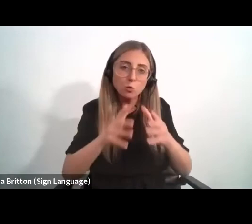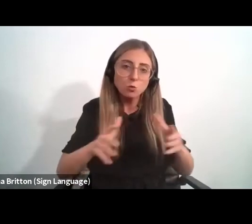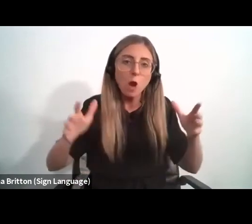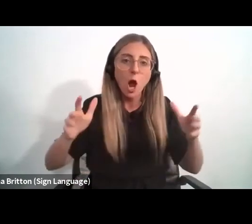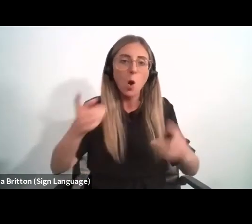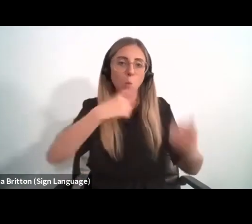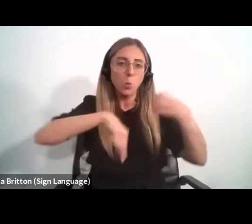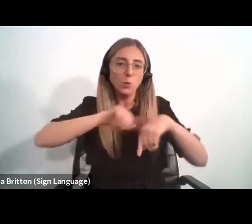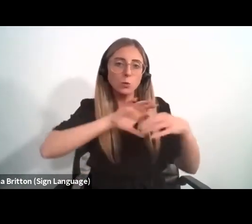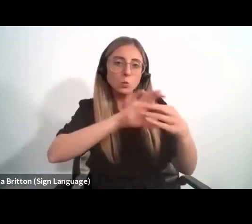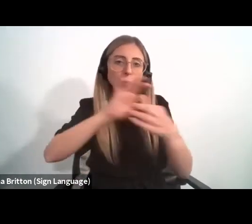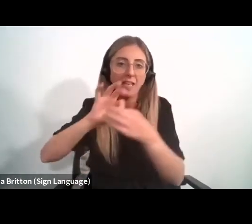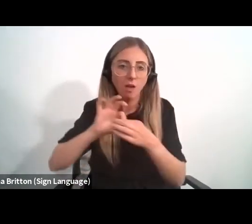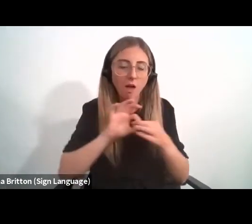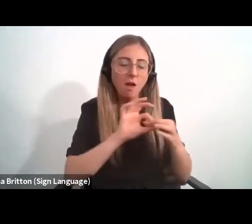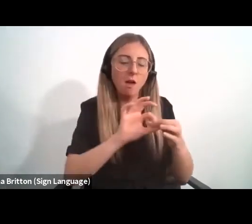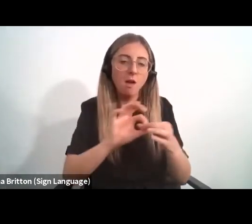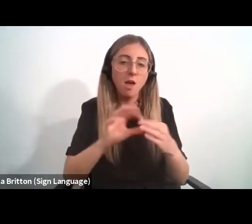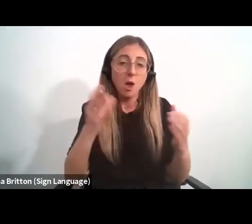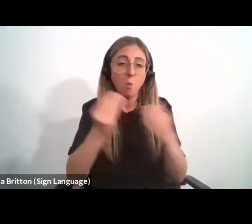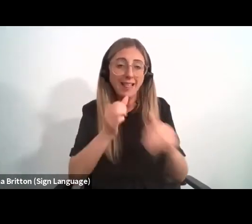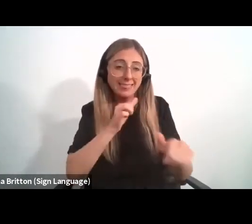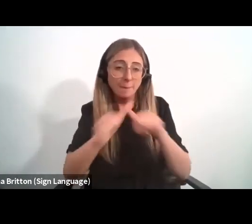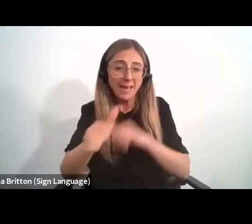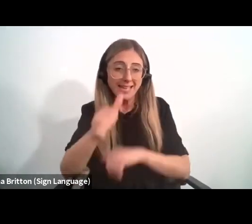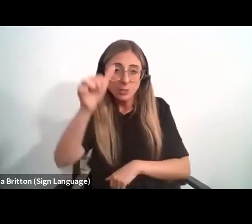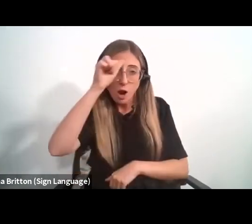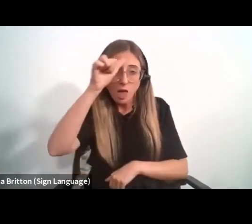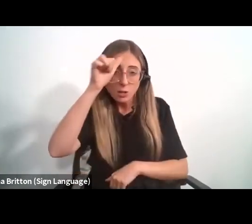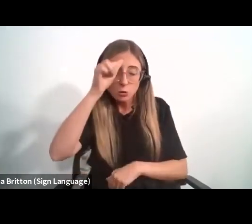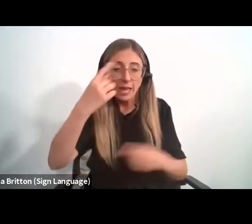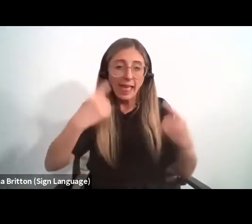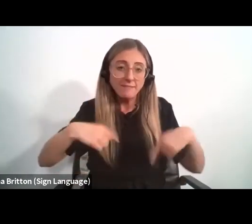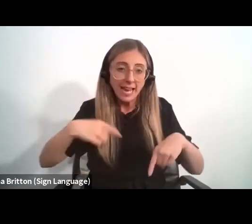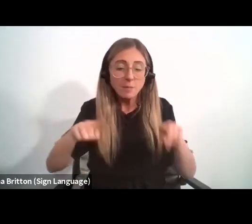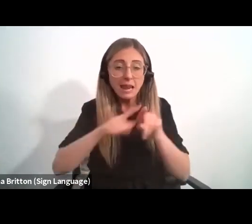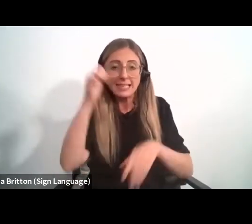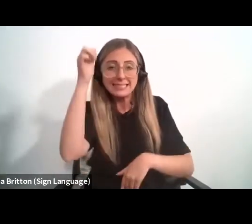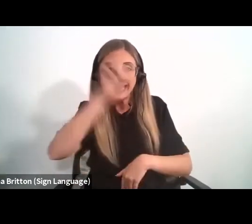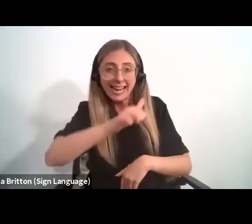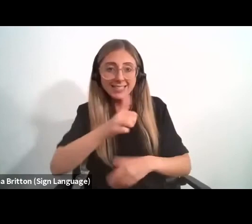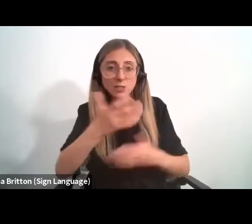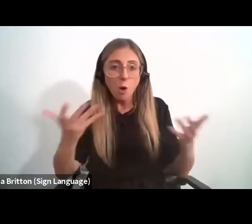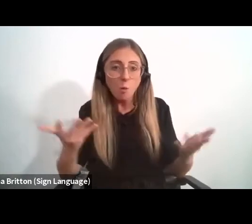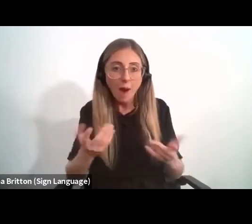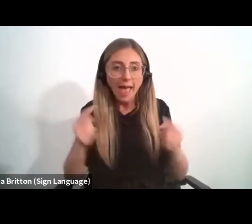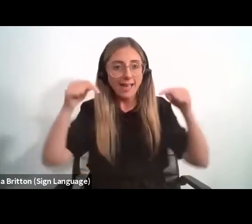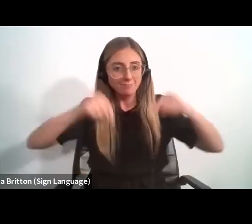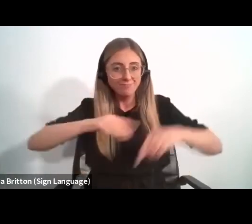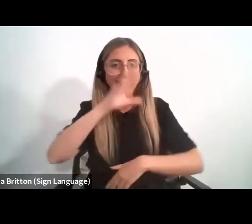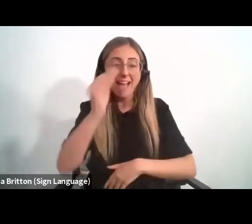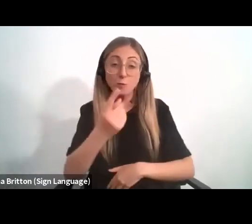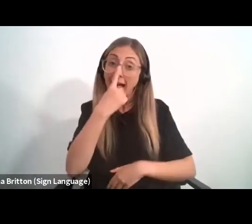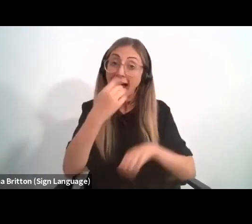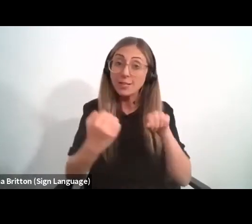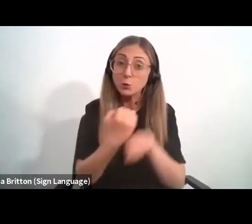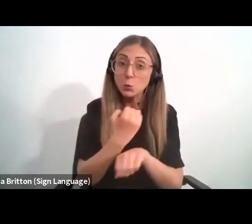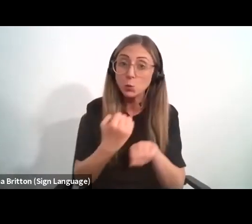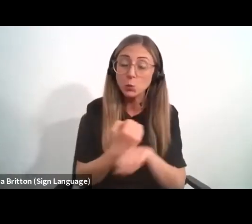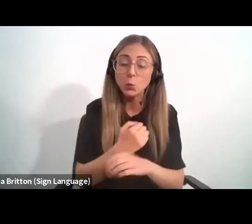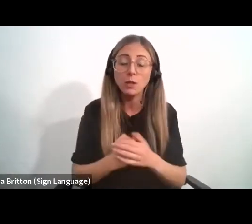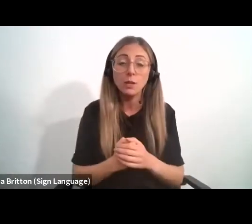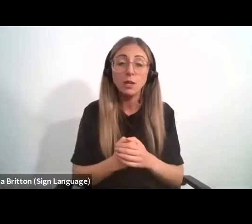nurtured by the best scientific knowledge available and talents of Africa. It can be done as